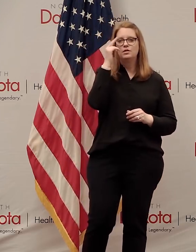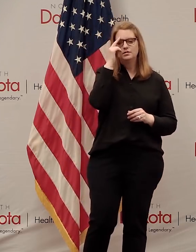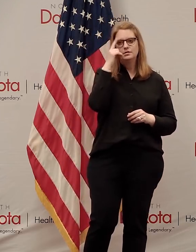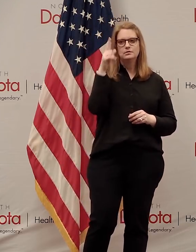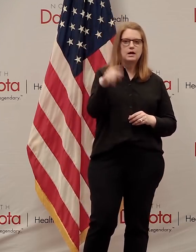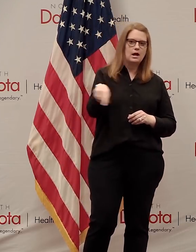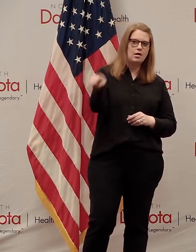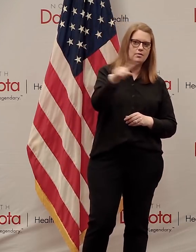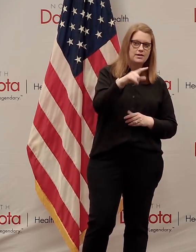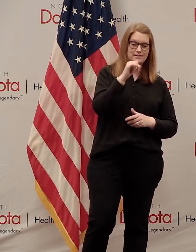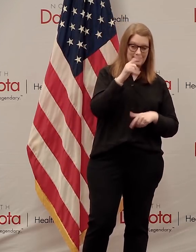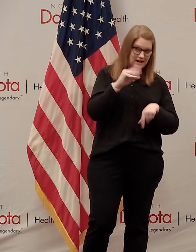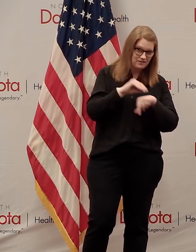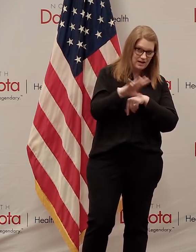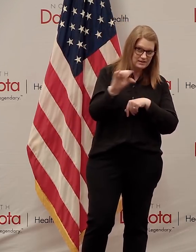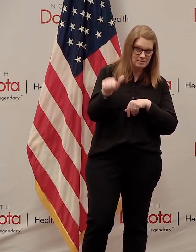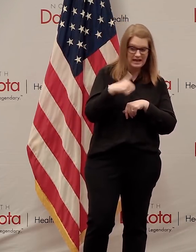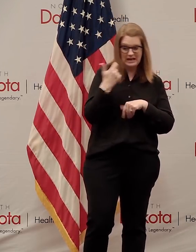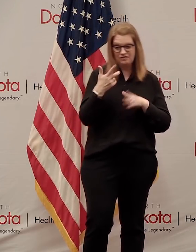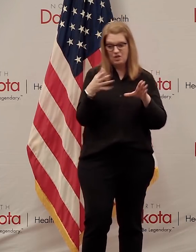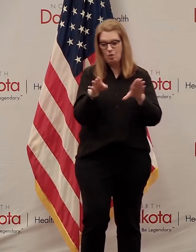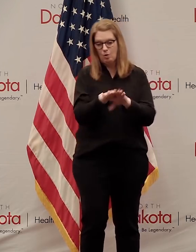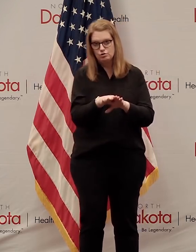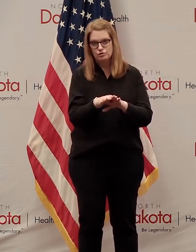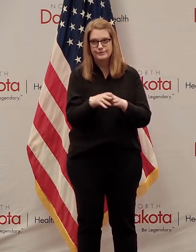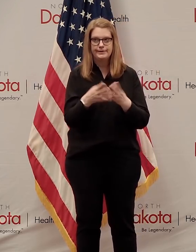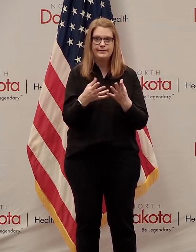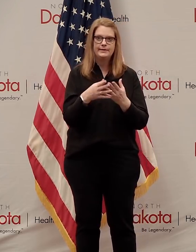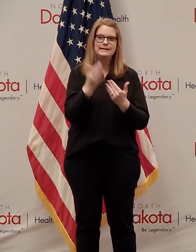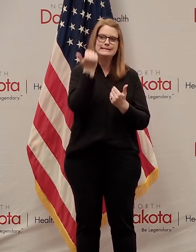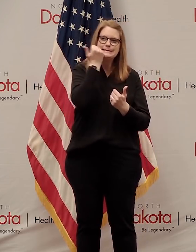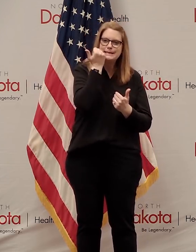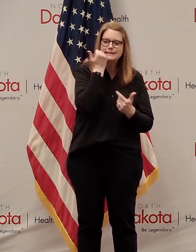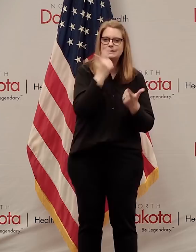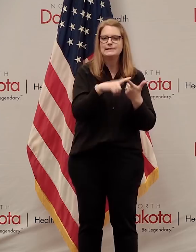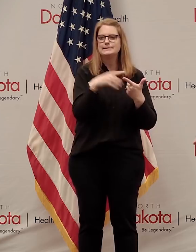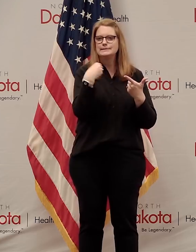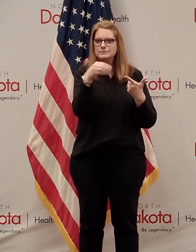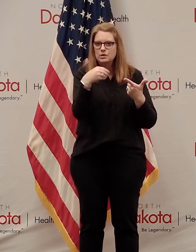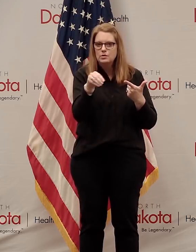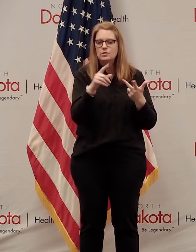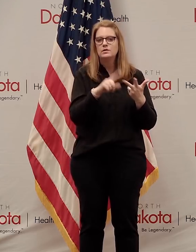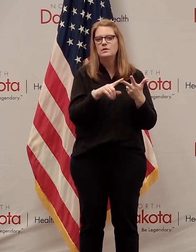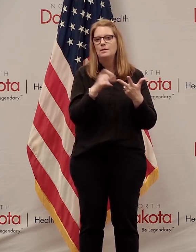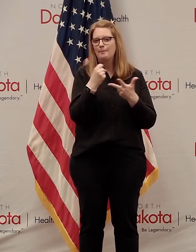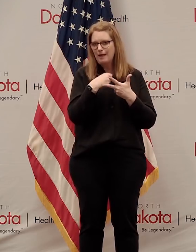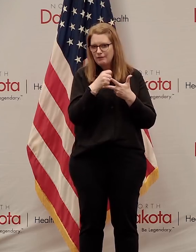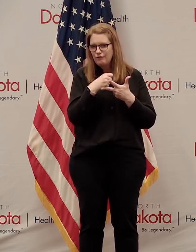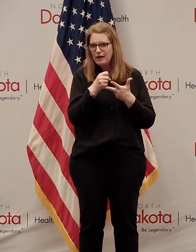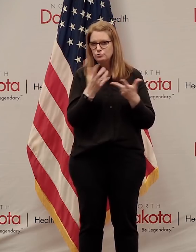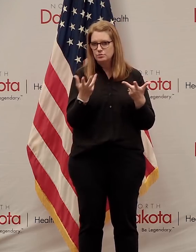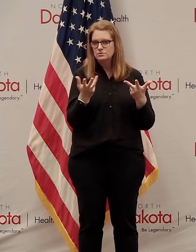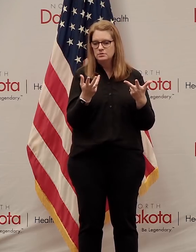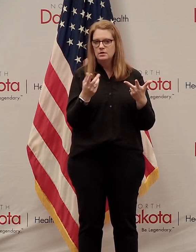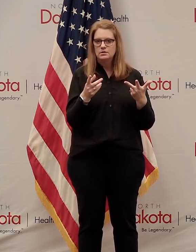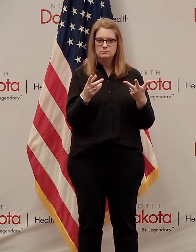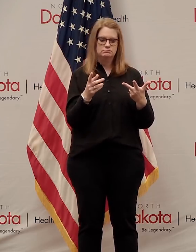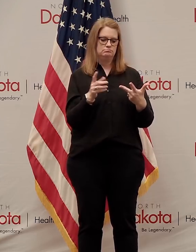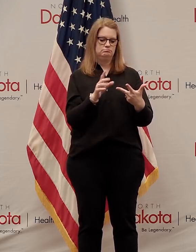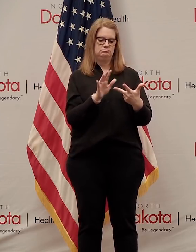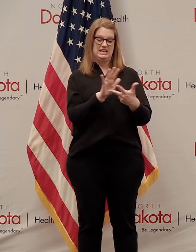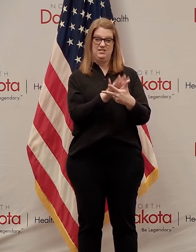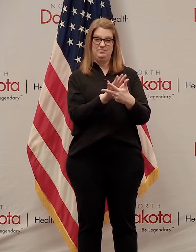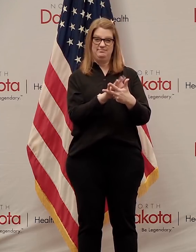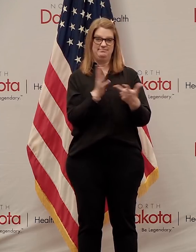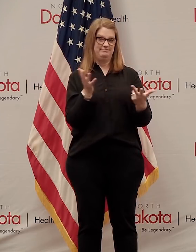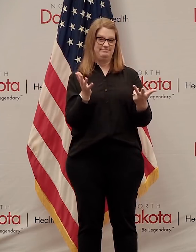affected by any of the closures, say, you know, dentists or retail or manufacturing, as we've seen, again,